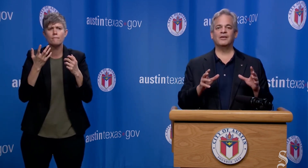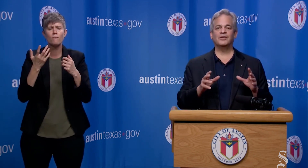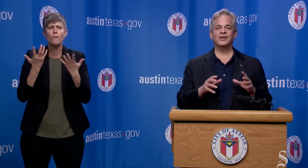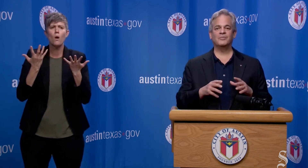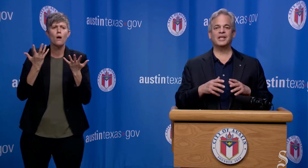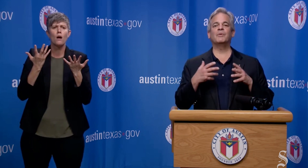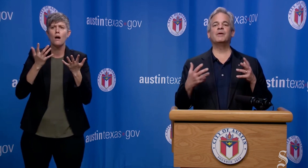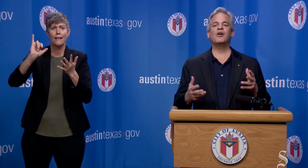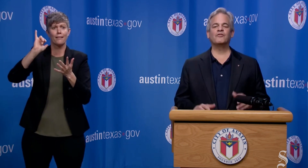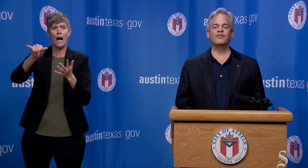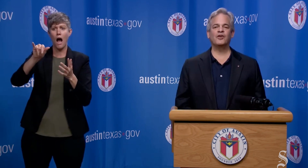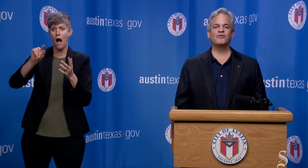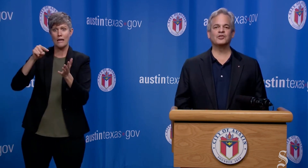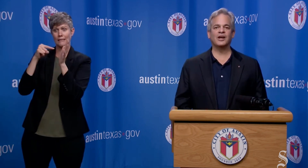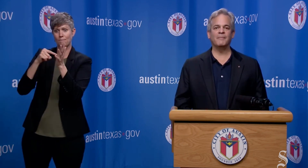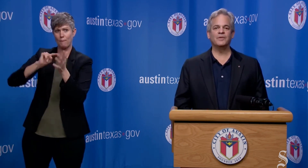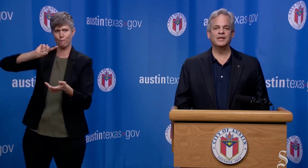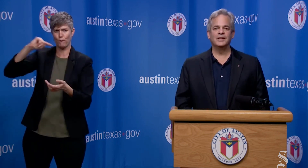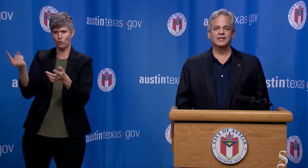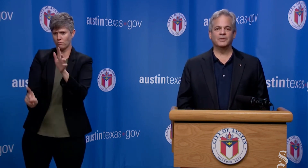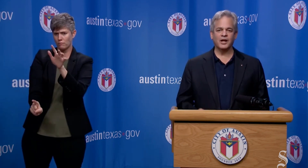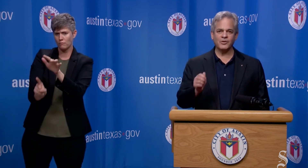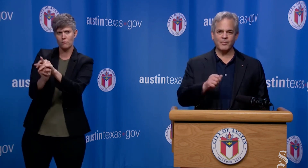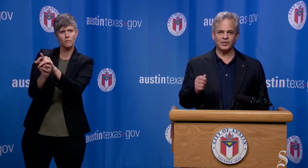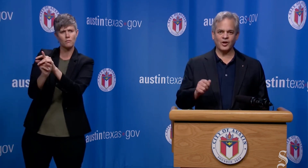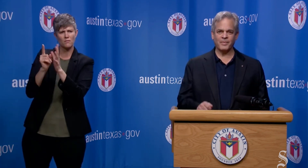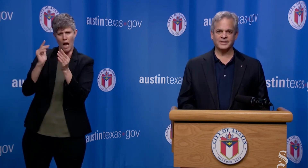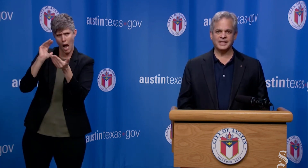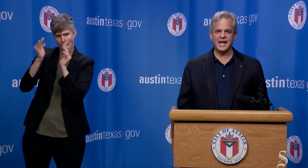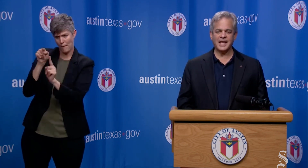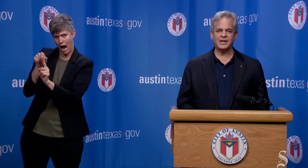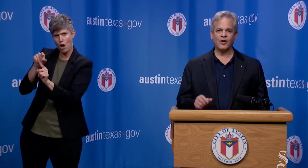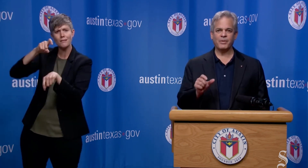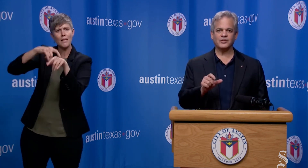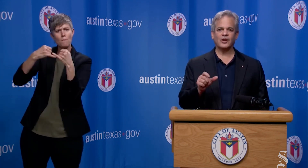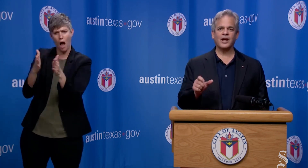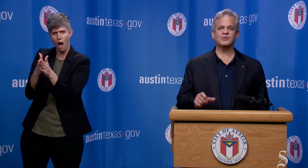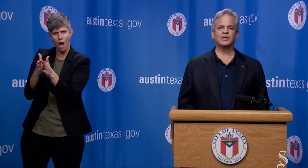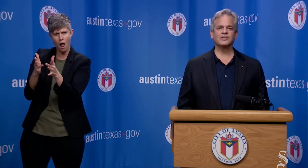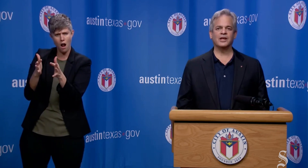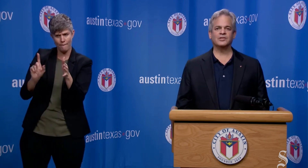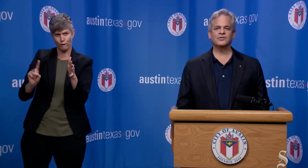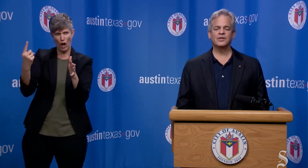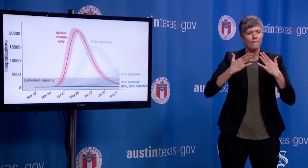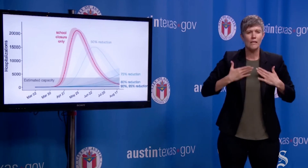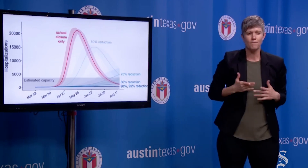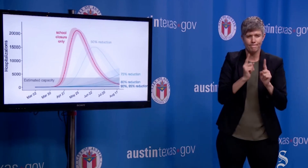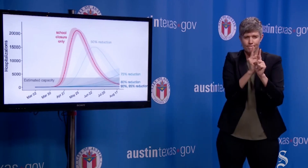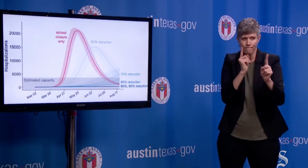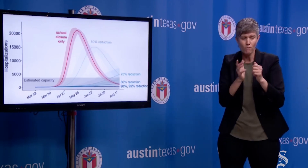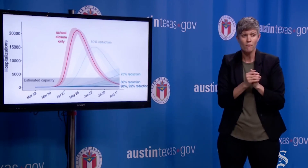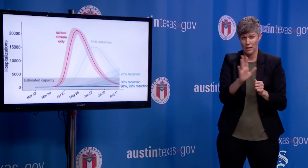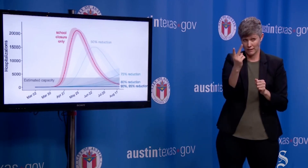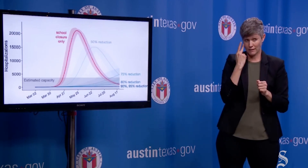became apparent for the very first time. The numbers I'm going to talk about today are based on hospitalizations. You can